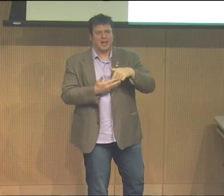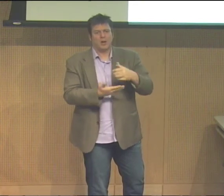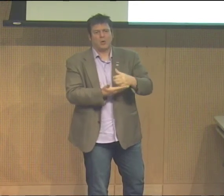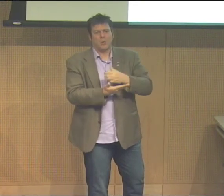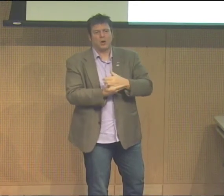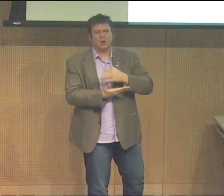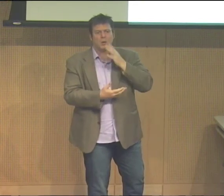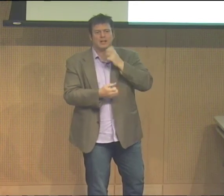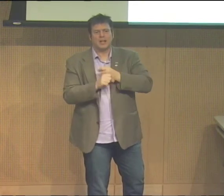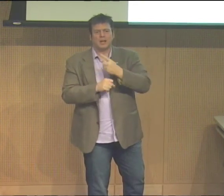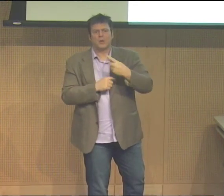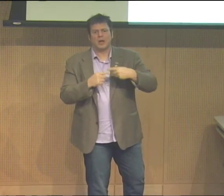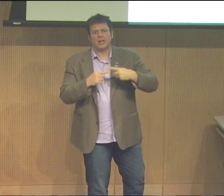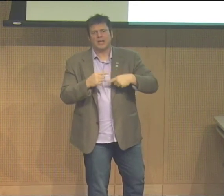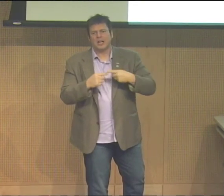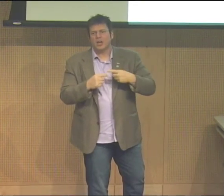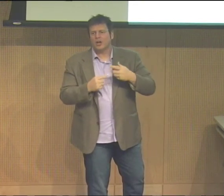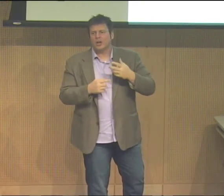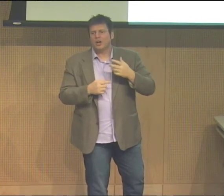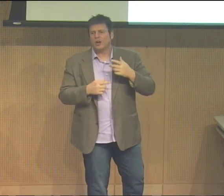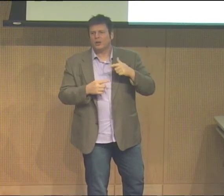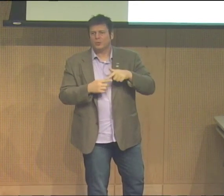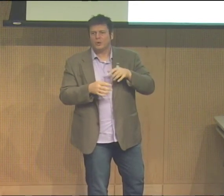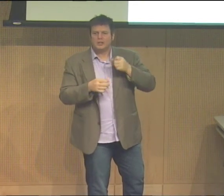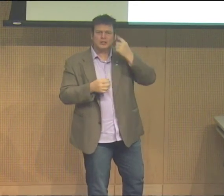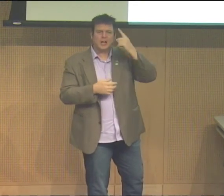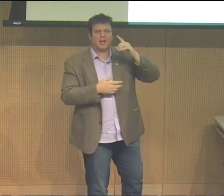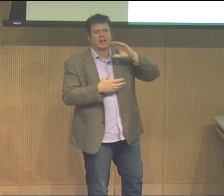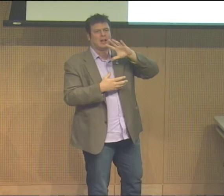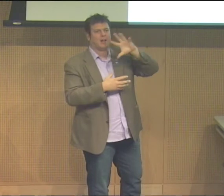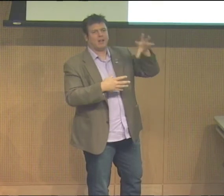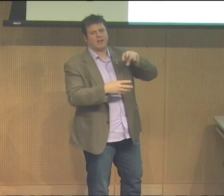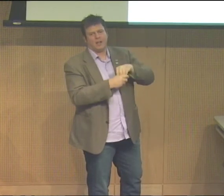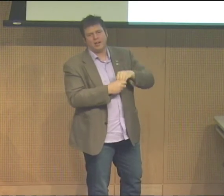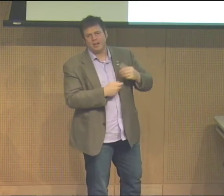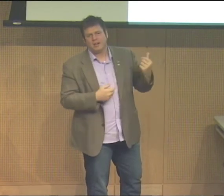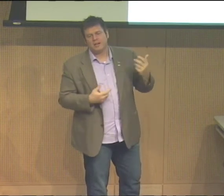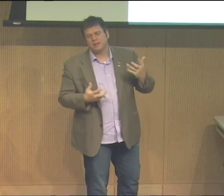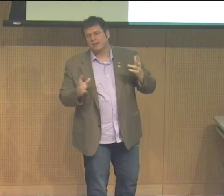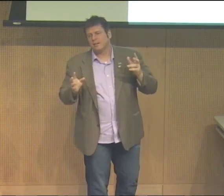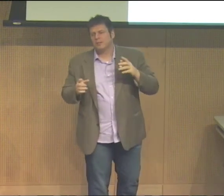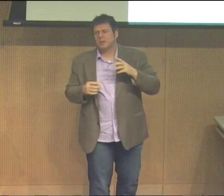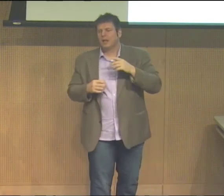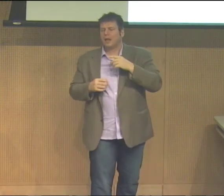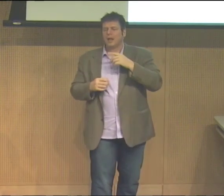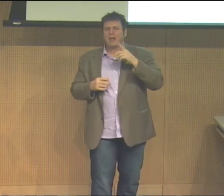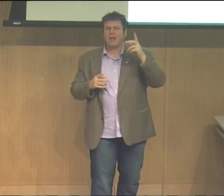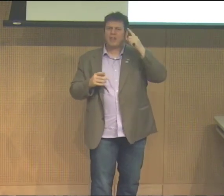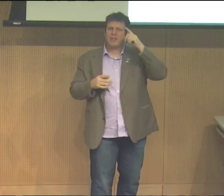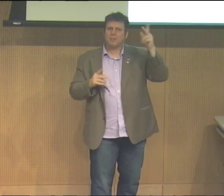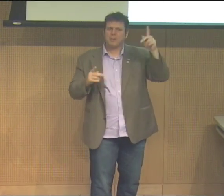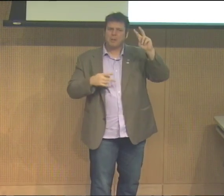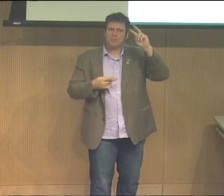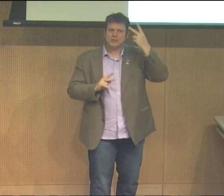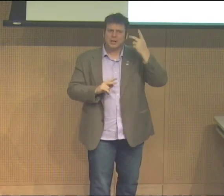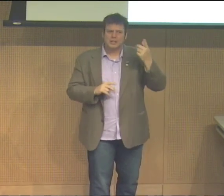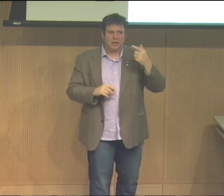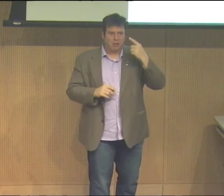if you look every day throughout the year, and, of course, you will understand everything, right, that's including the idea of deaf community.